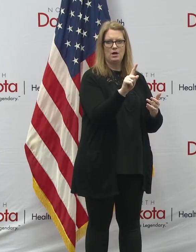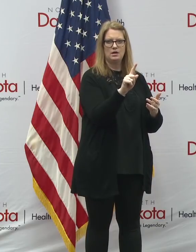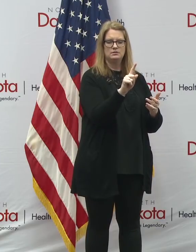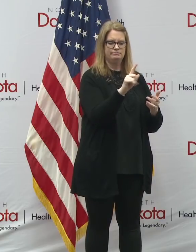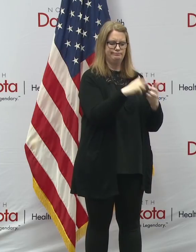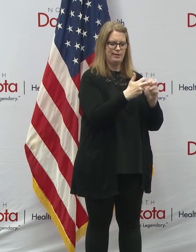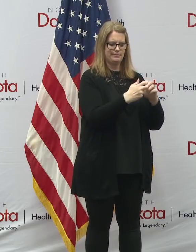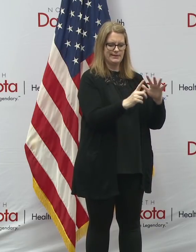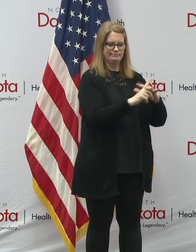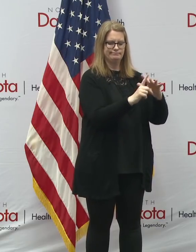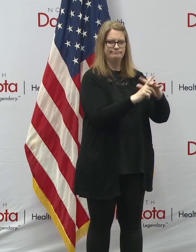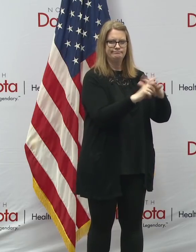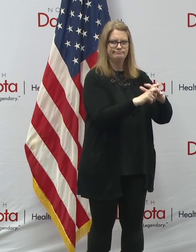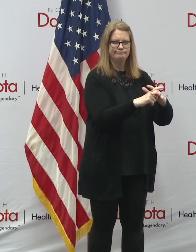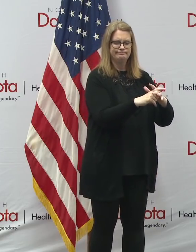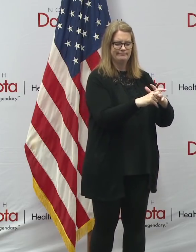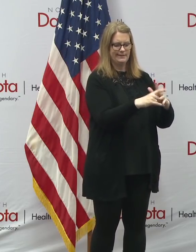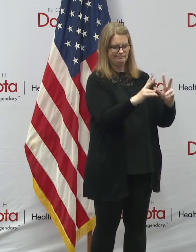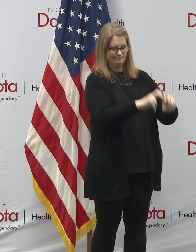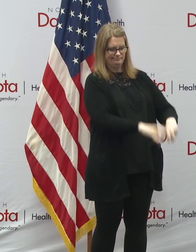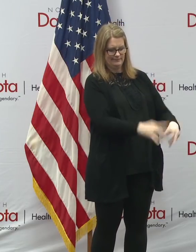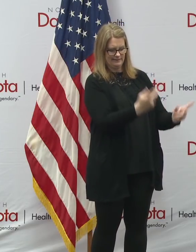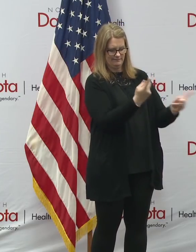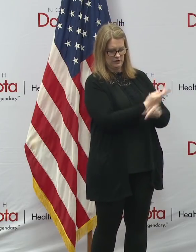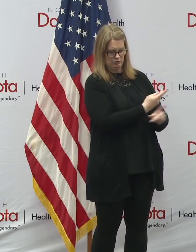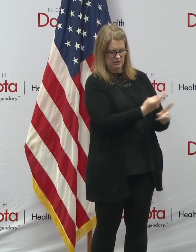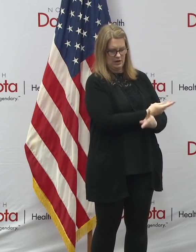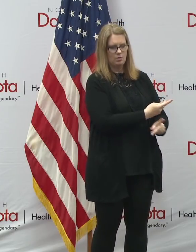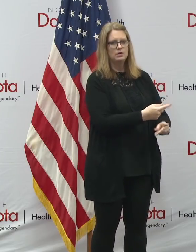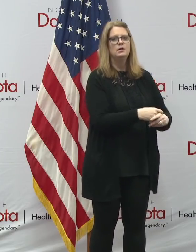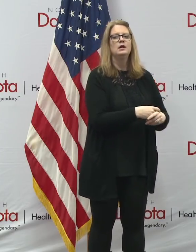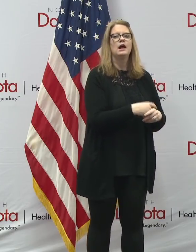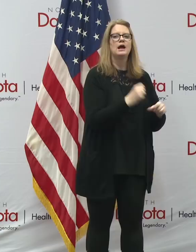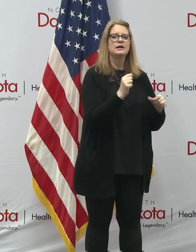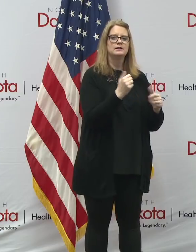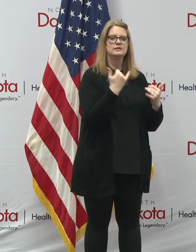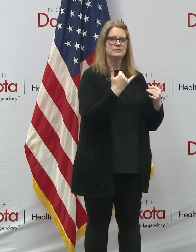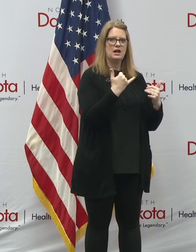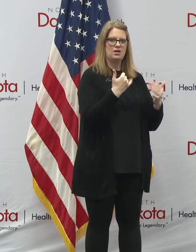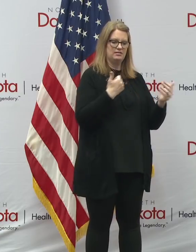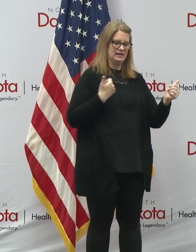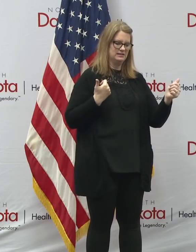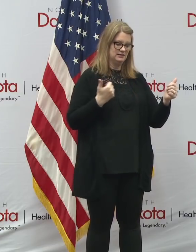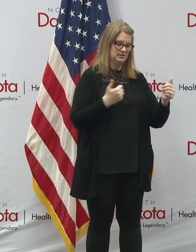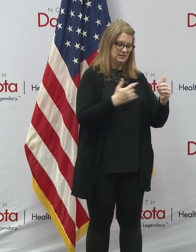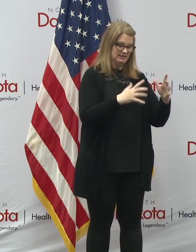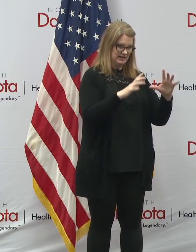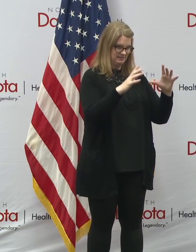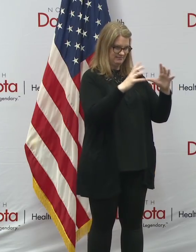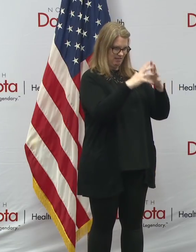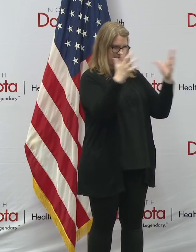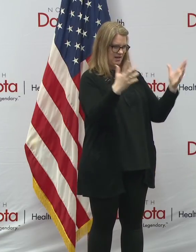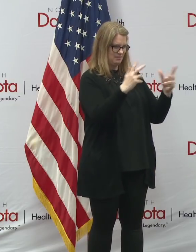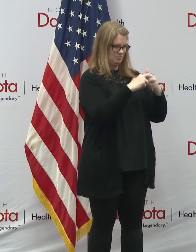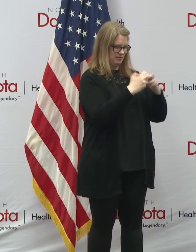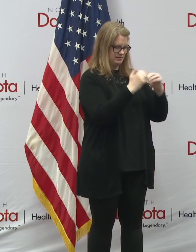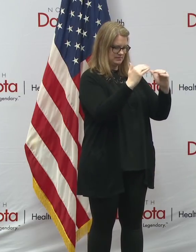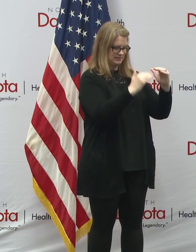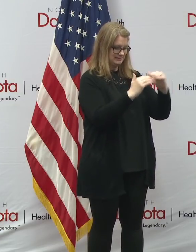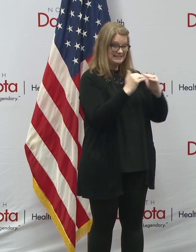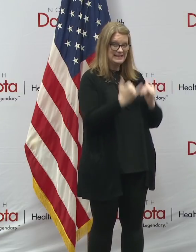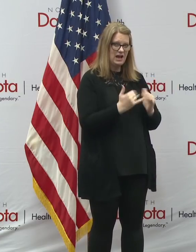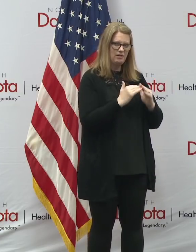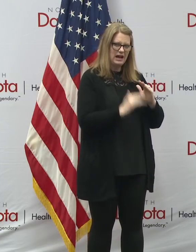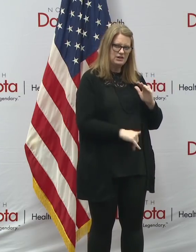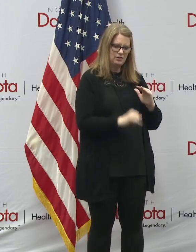that come up on unemployment claims. And they've worked that backlog all the way down to just under 4